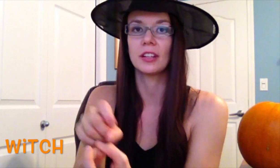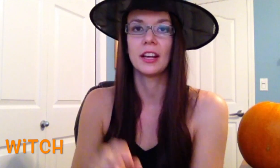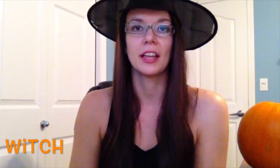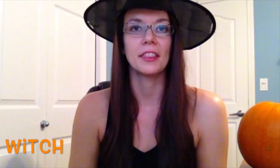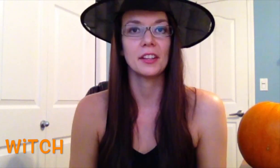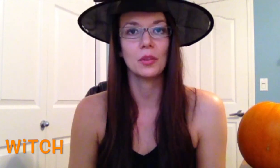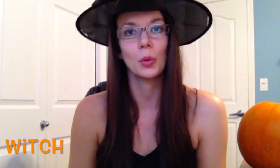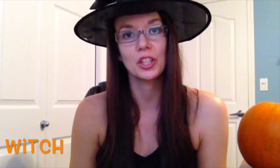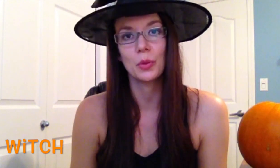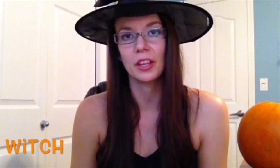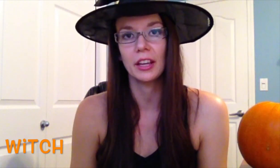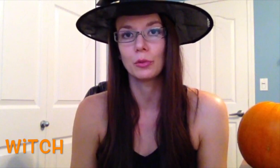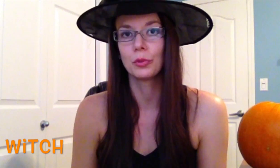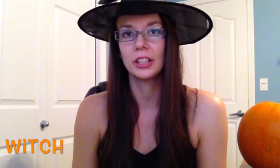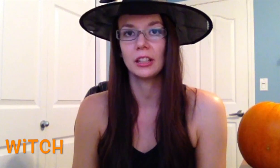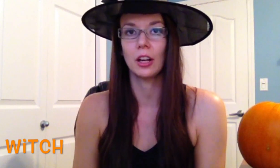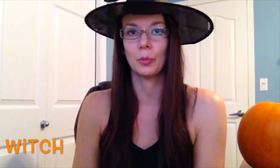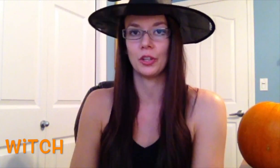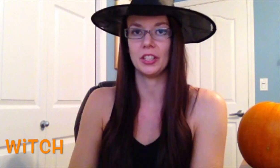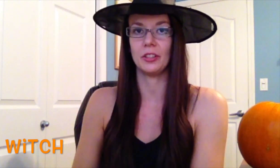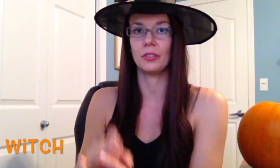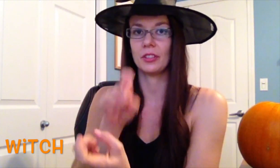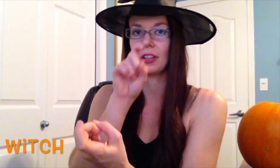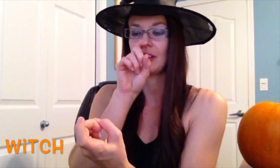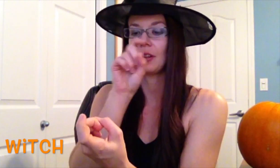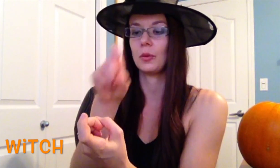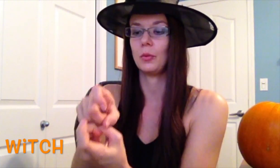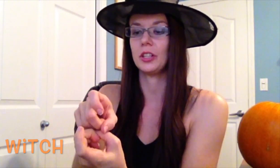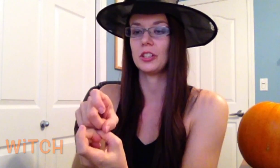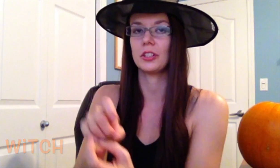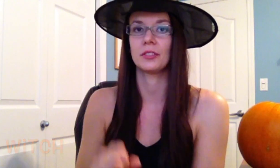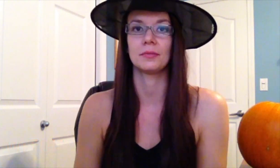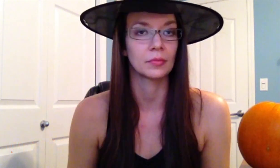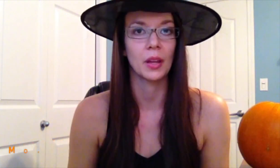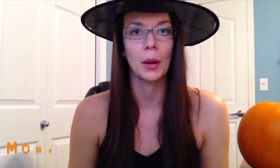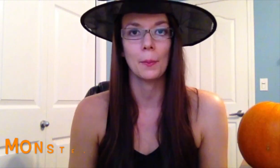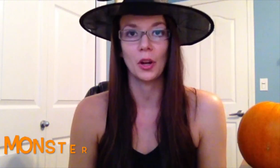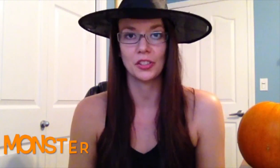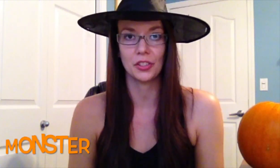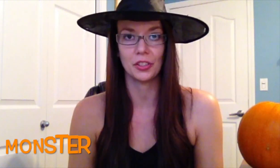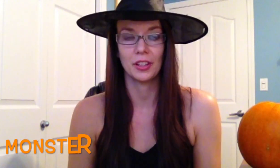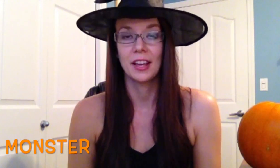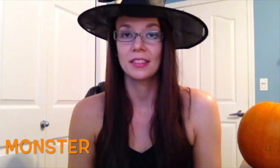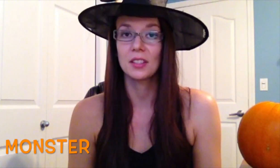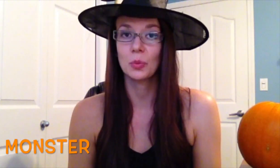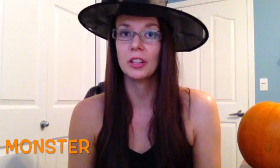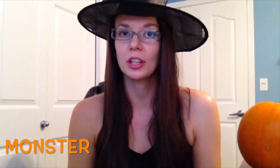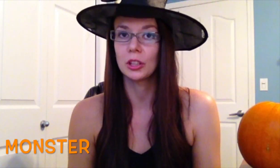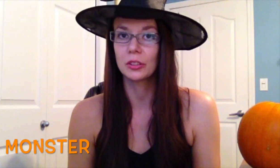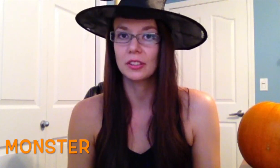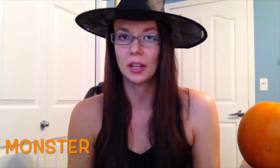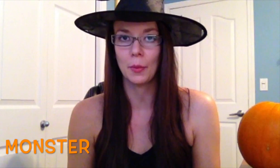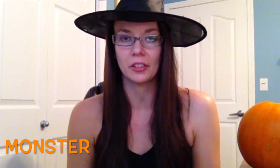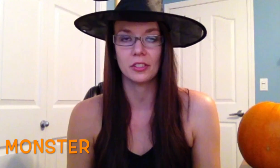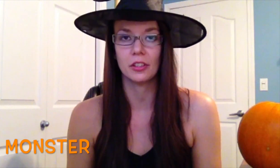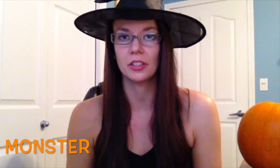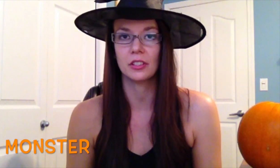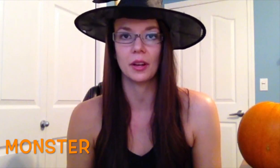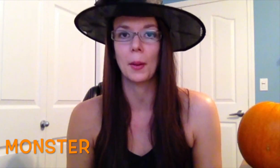think of a witch with a really long, pointy nose. Witch. Monster. This one looks like a monster. You're just going to